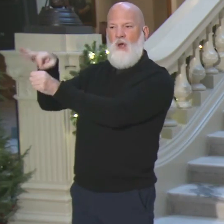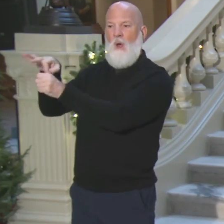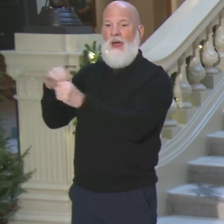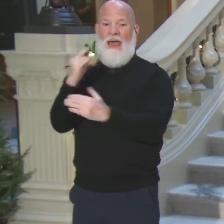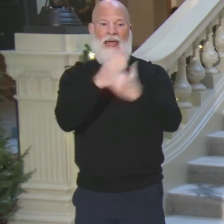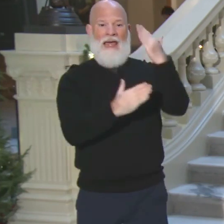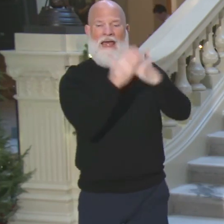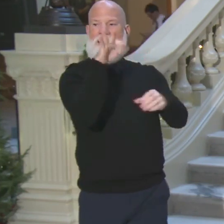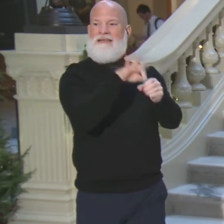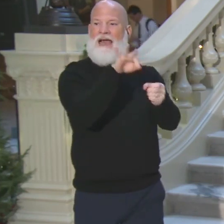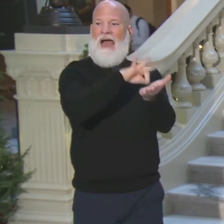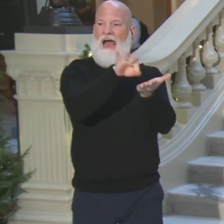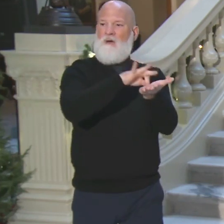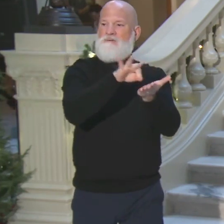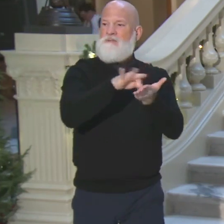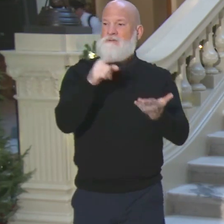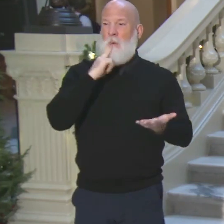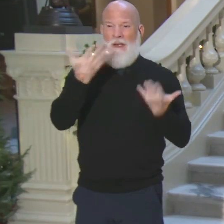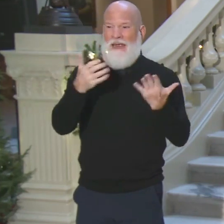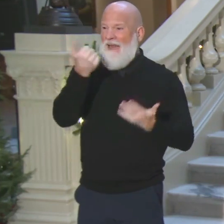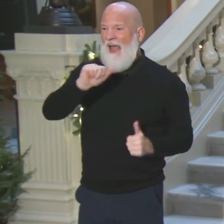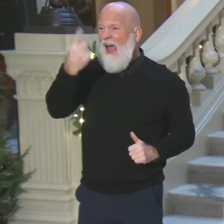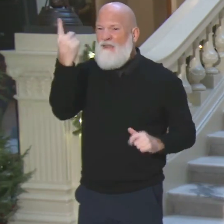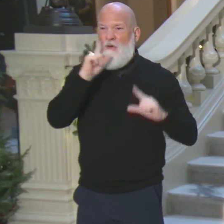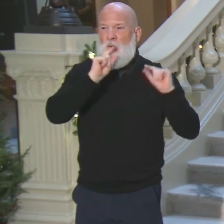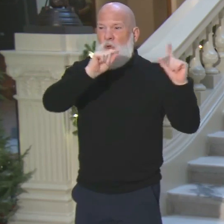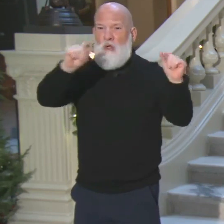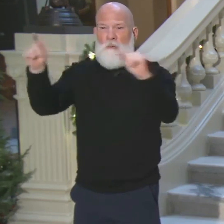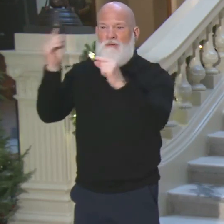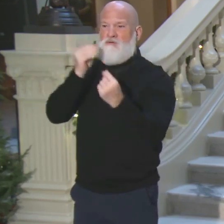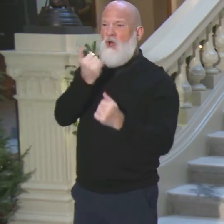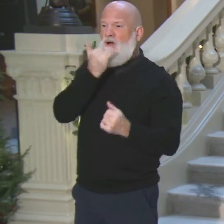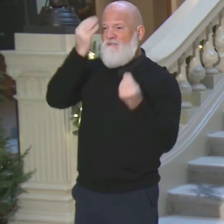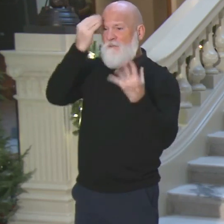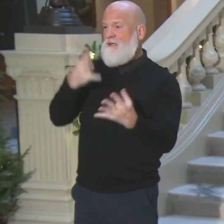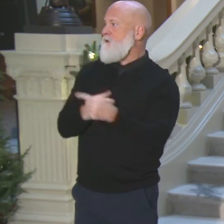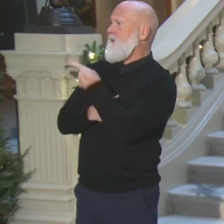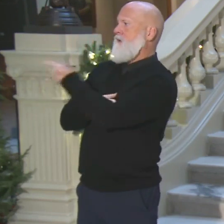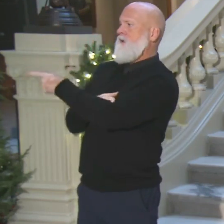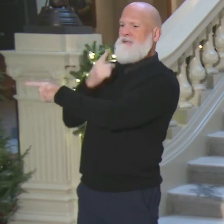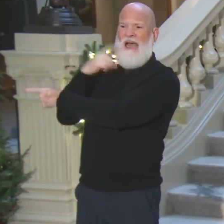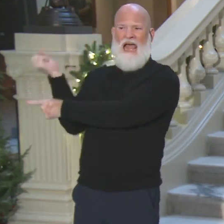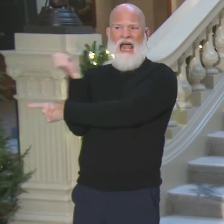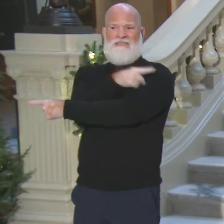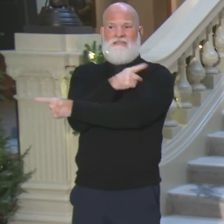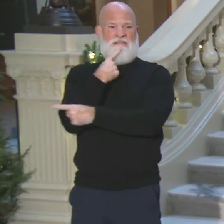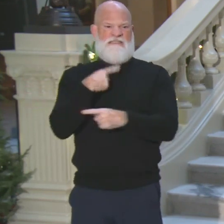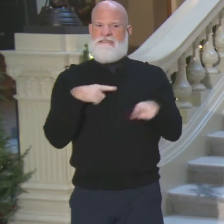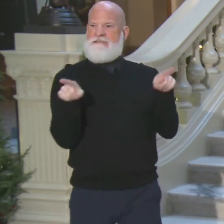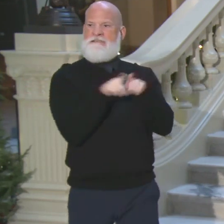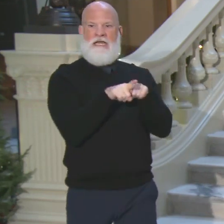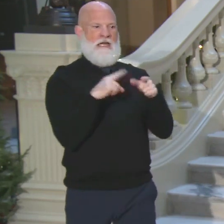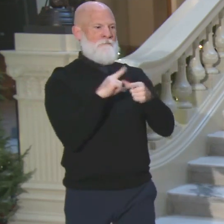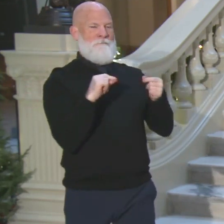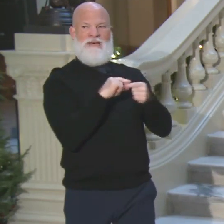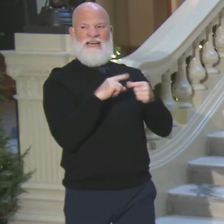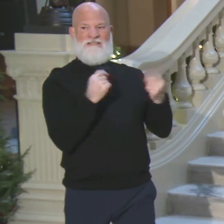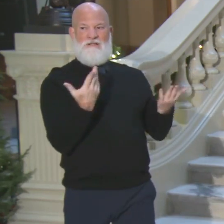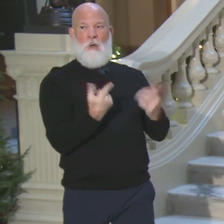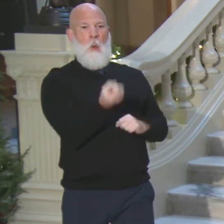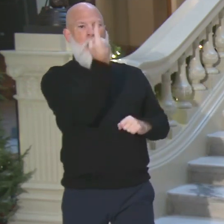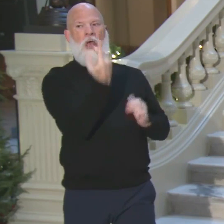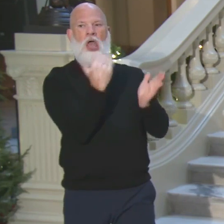is there any of the disinformation I missed over the weekend, guys? I don't, I'm not sure. We're getting the same message here, so the one I can hear it over and over.